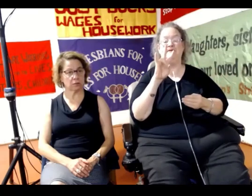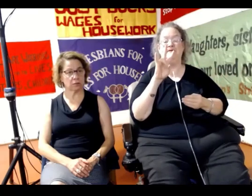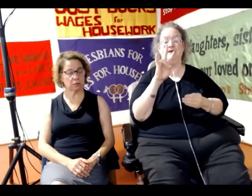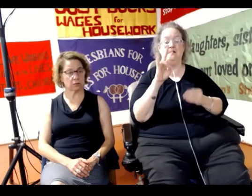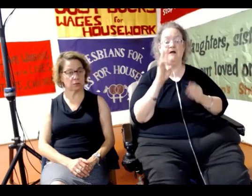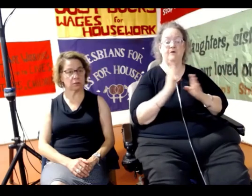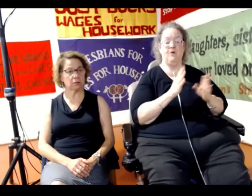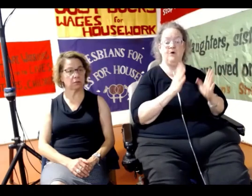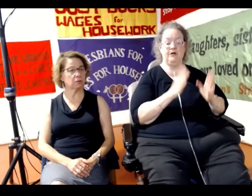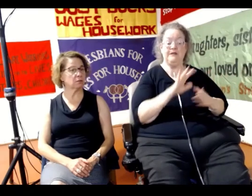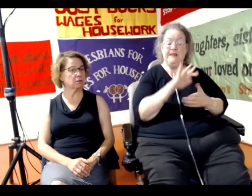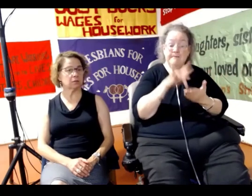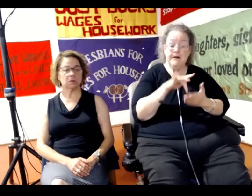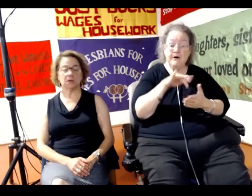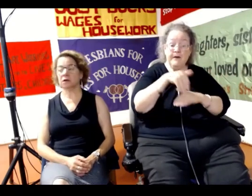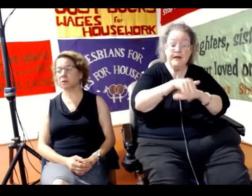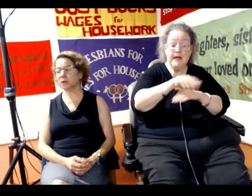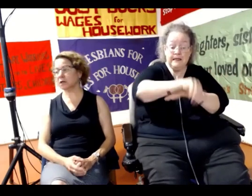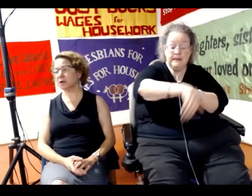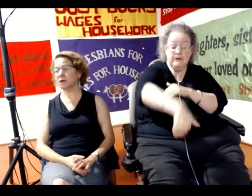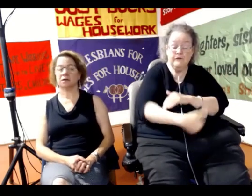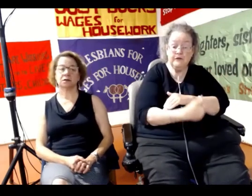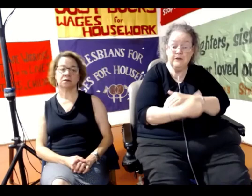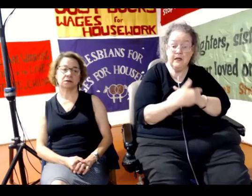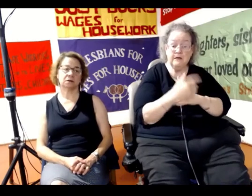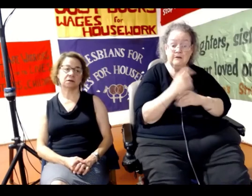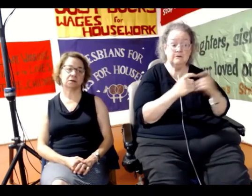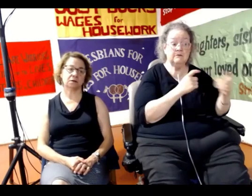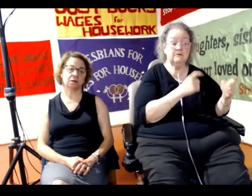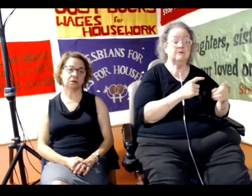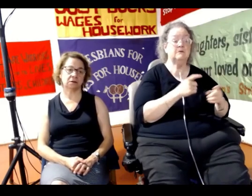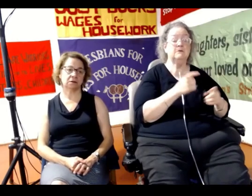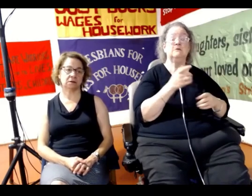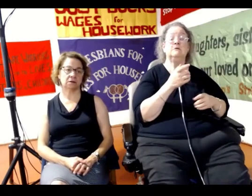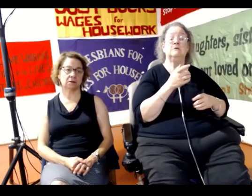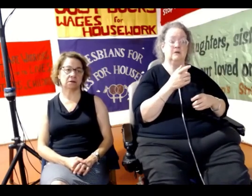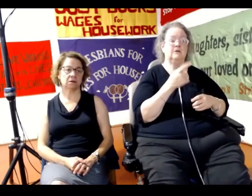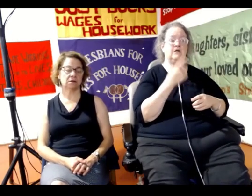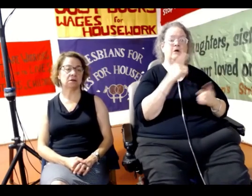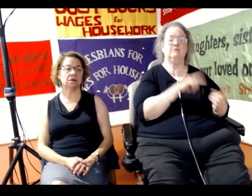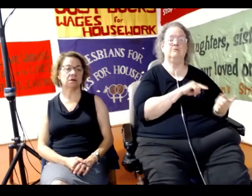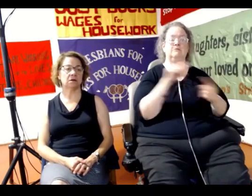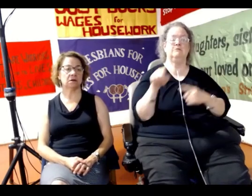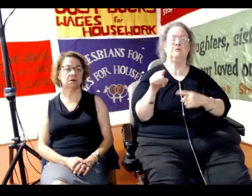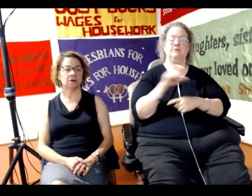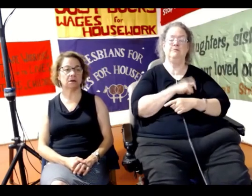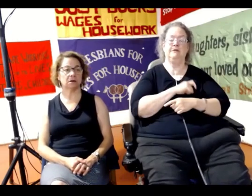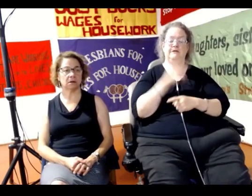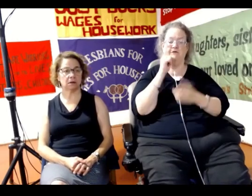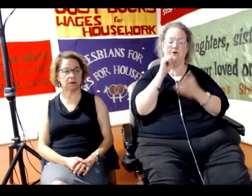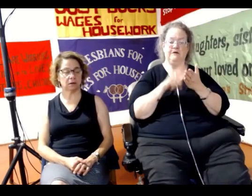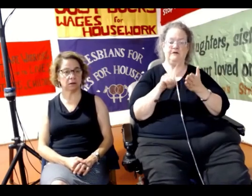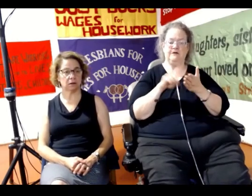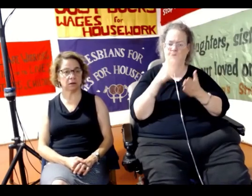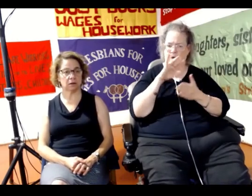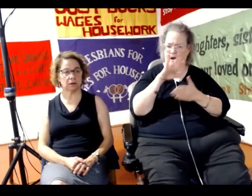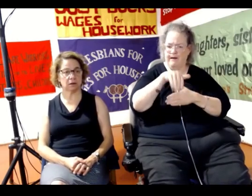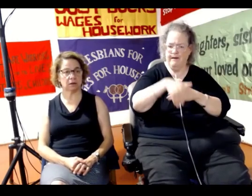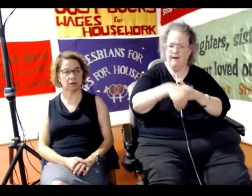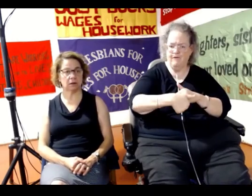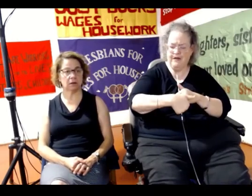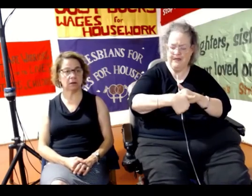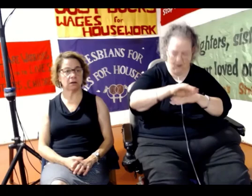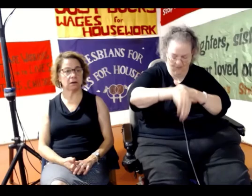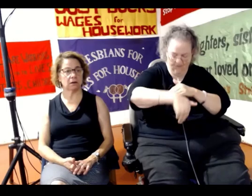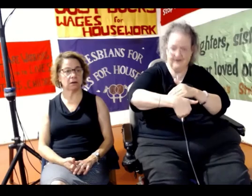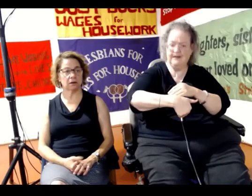in the middle of the night of the same day. Why? Asking them to turn up in the police station for investigation. Why middle of the night of the same day of